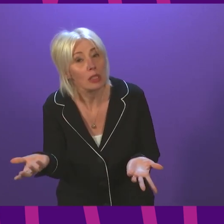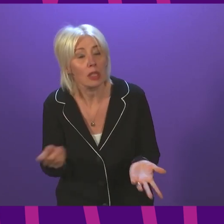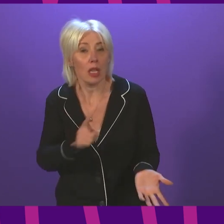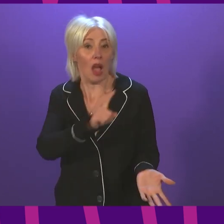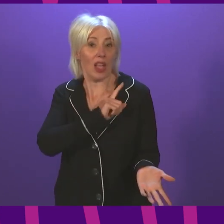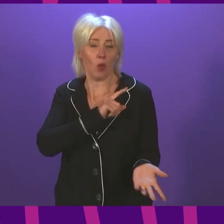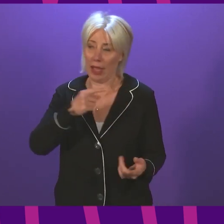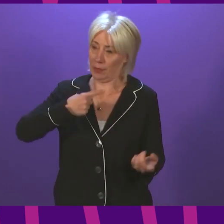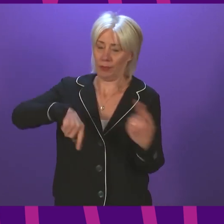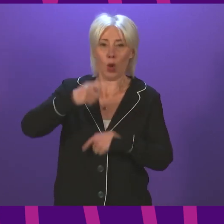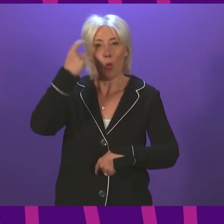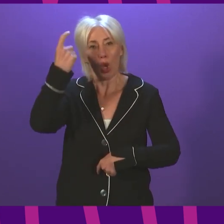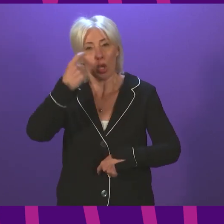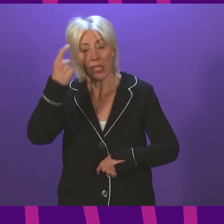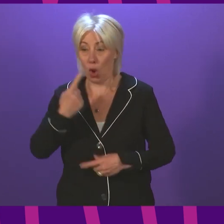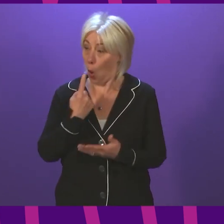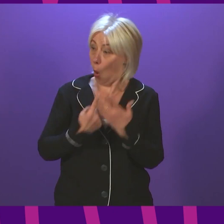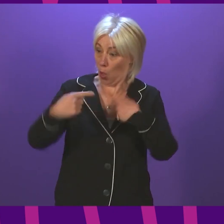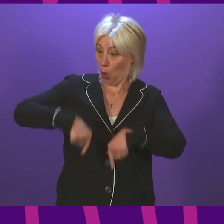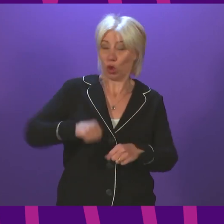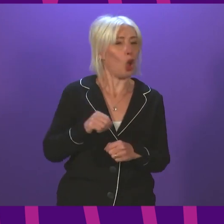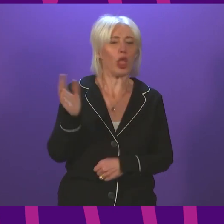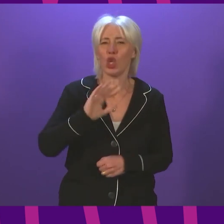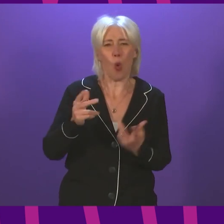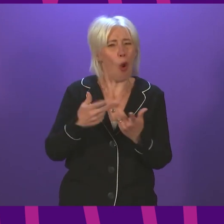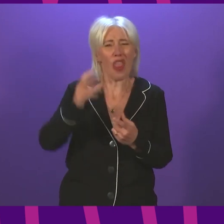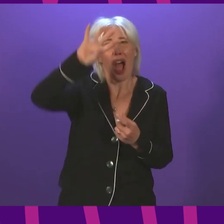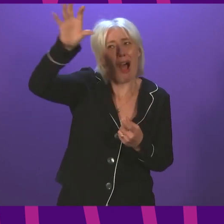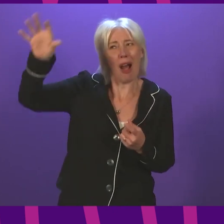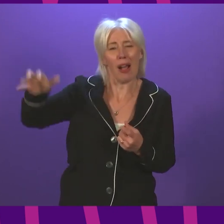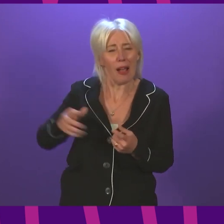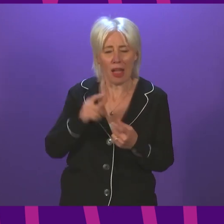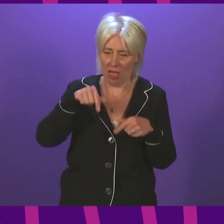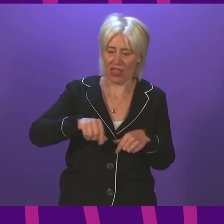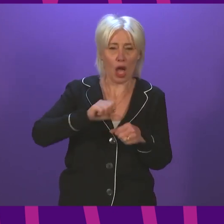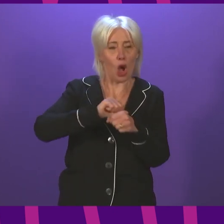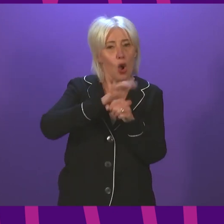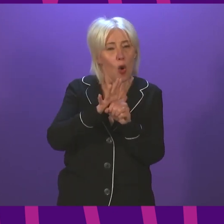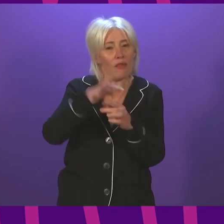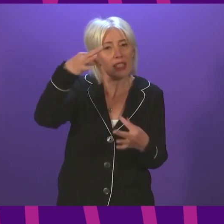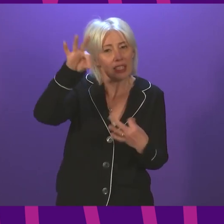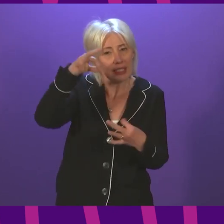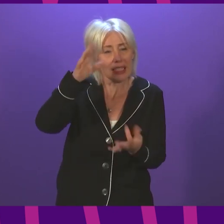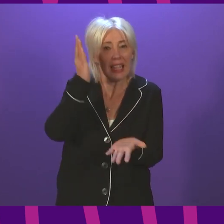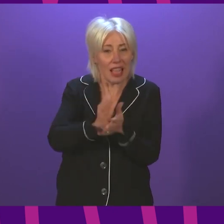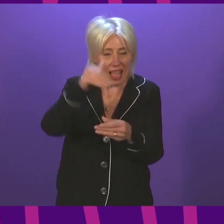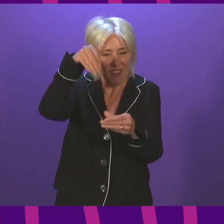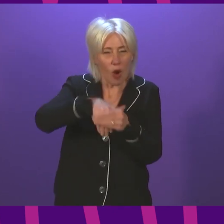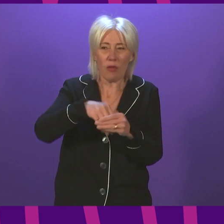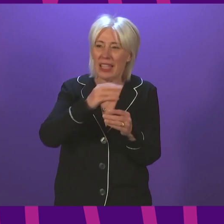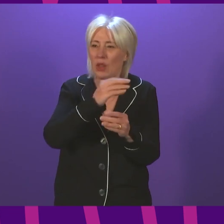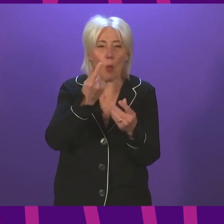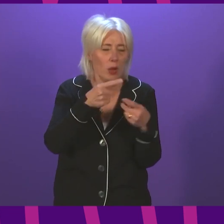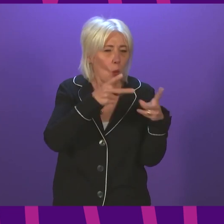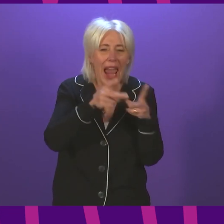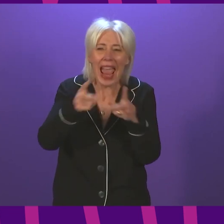we consider and we are far from the only country in this position that COVID certification has a part to play and that's